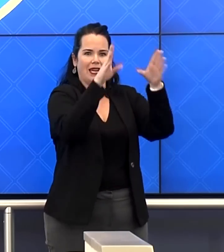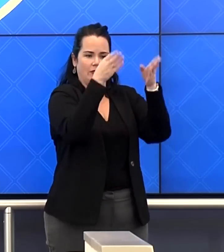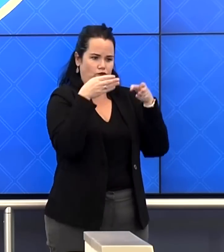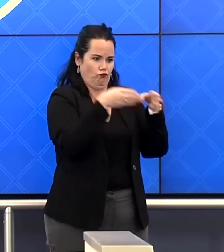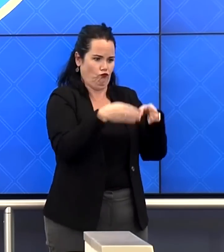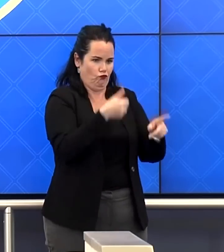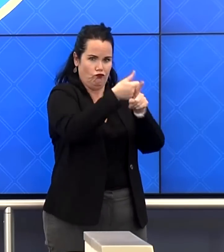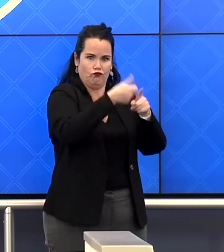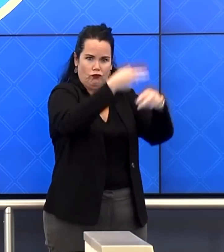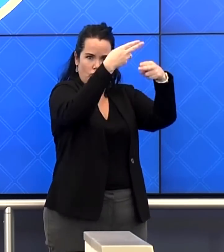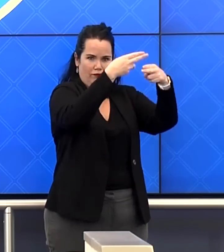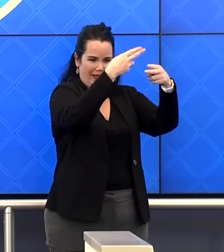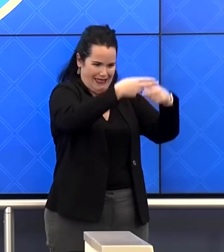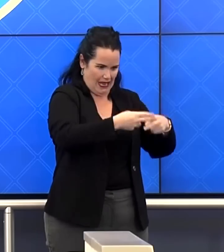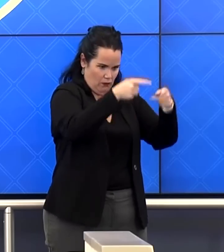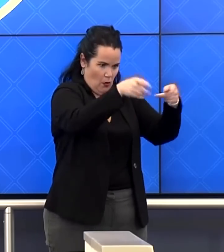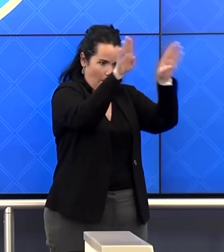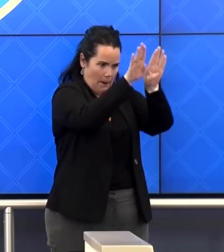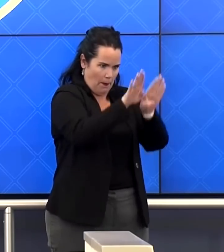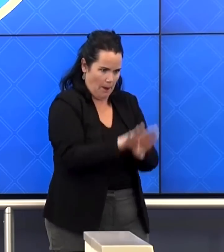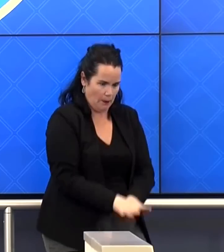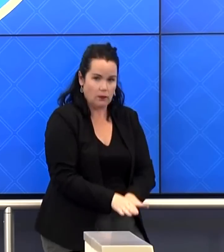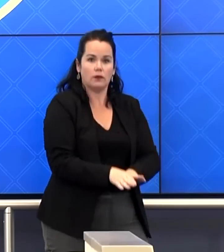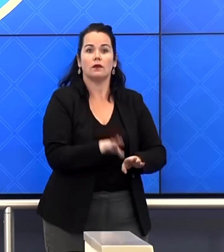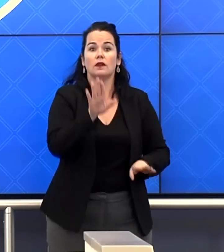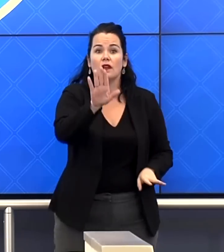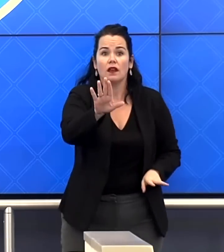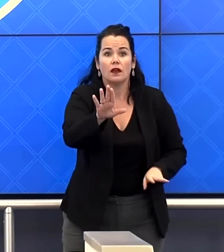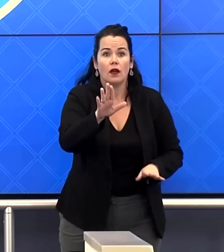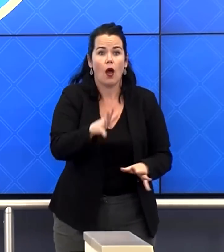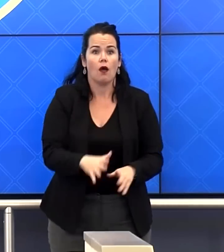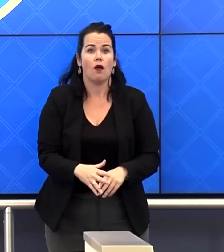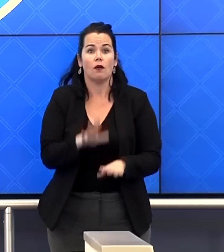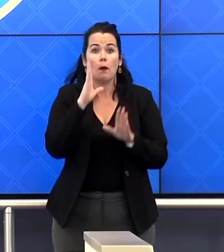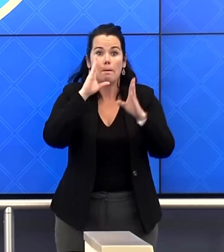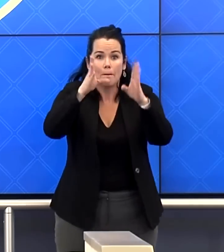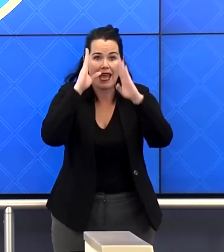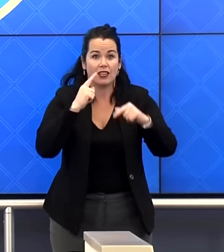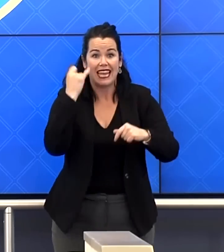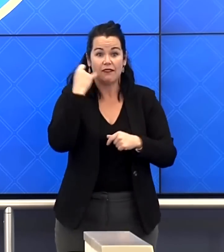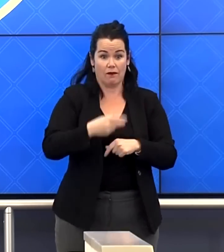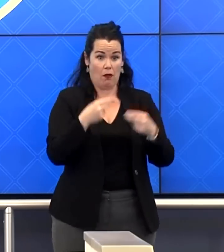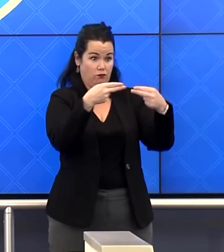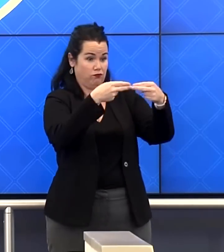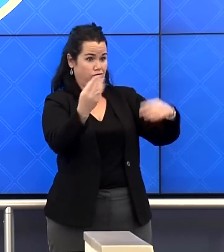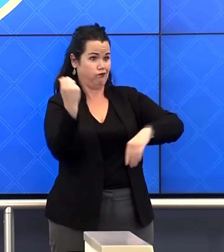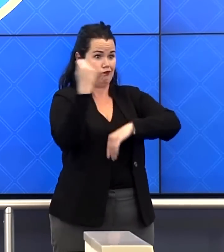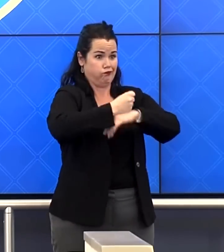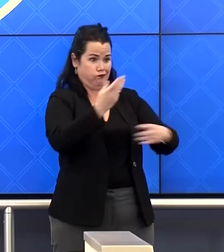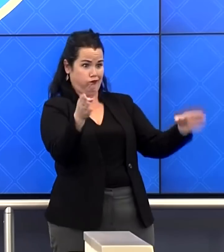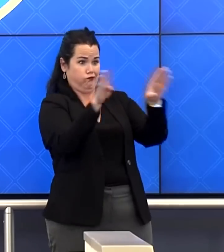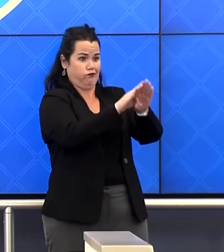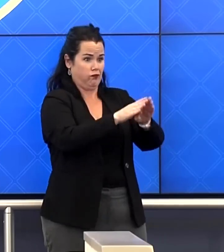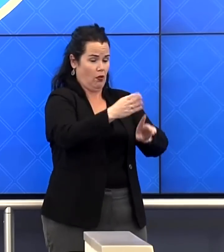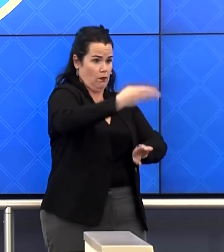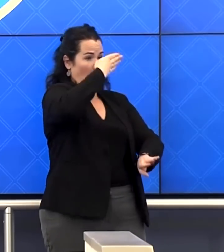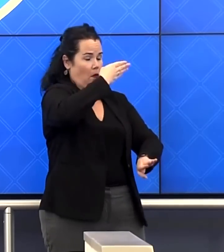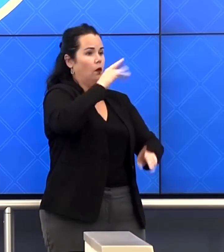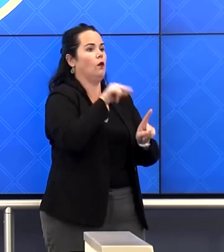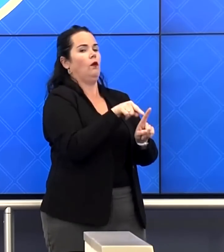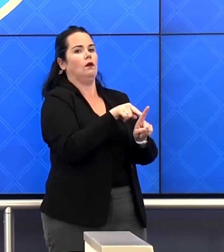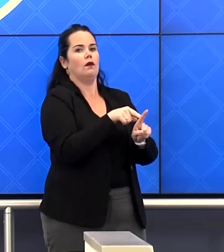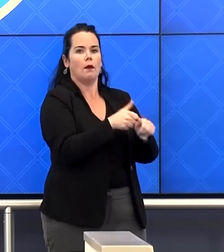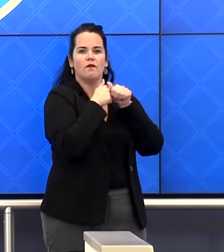Residents are advised to obey all road closure signs so that you can stay clear of standing